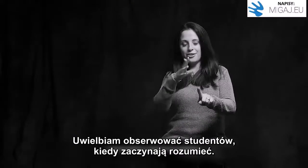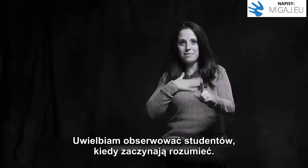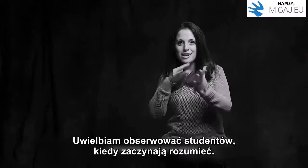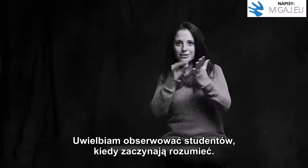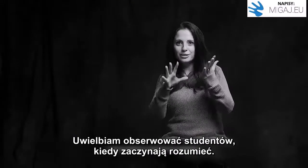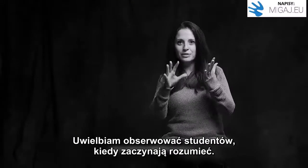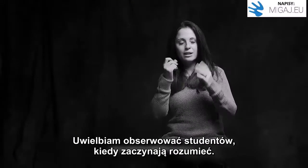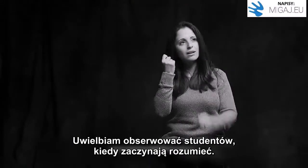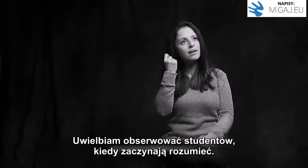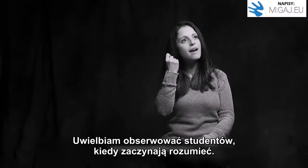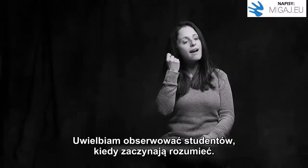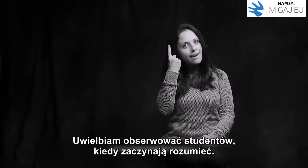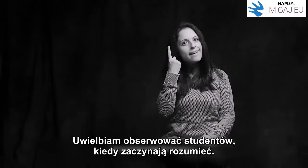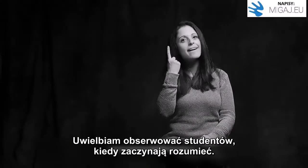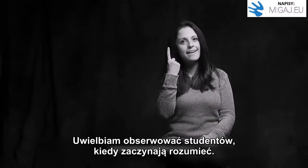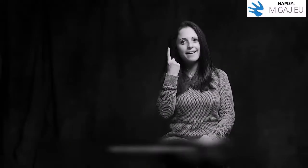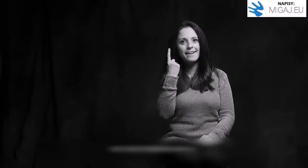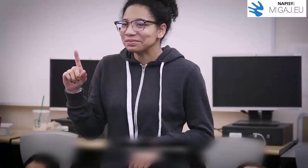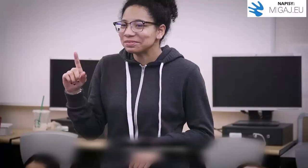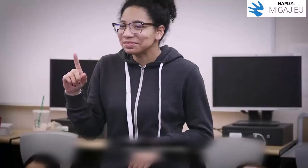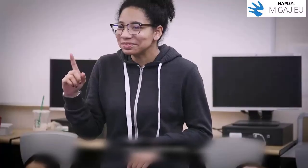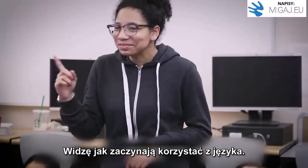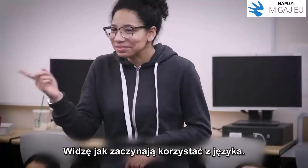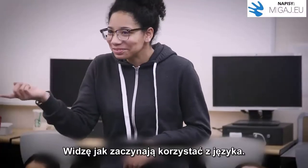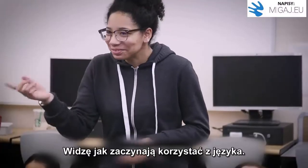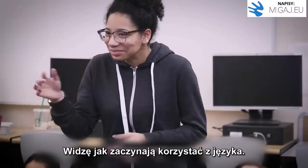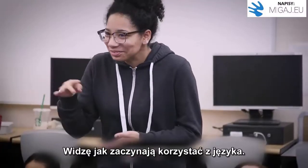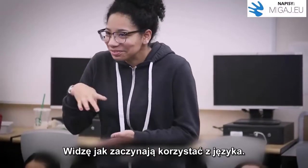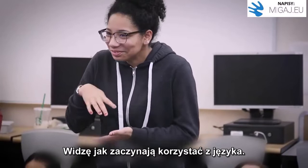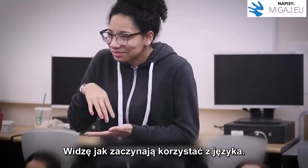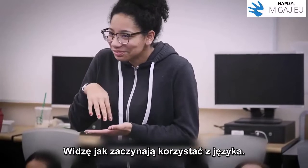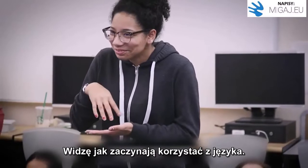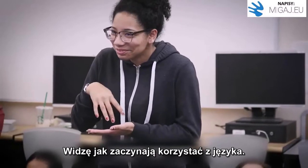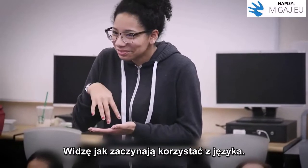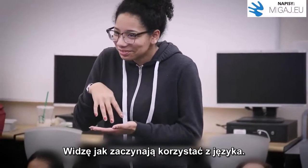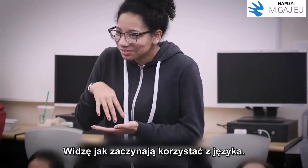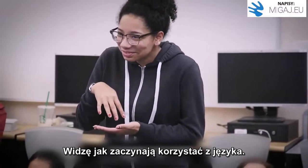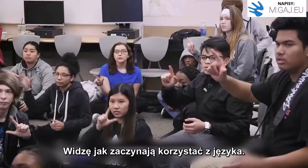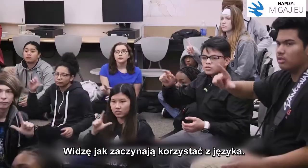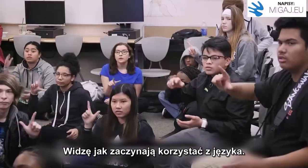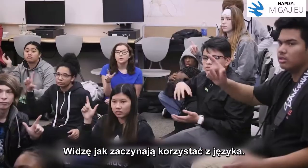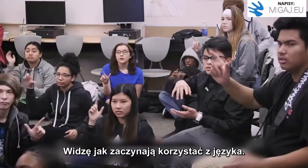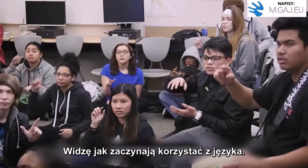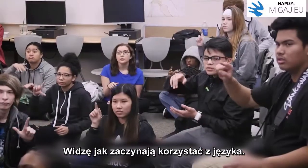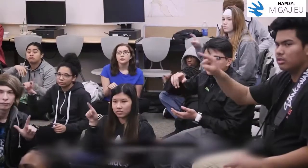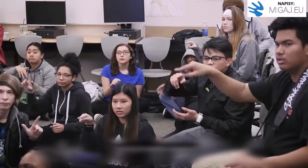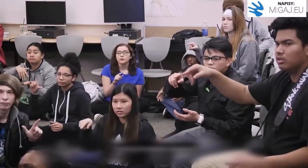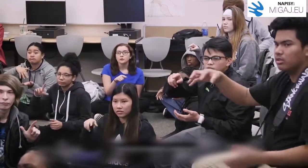my students and I see the light bulb come on. I see my students using the language to their advantage. They'll go